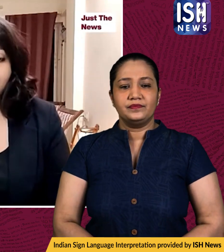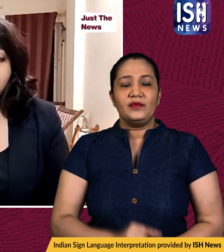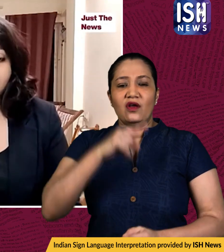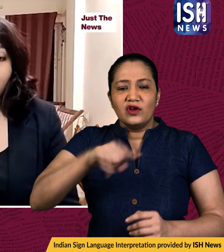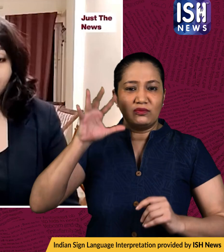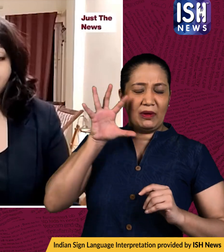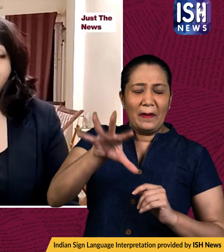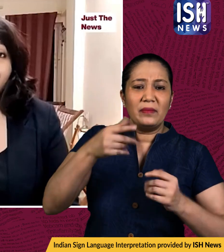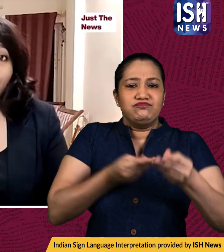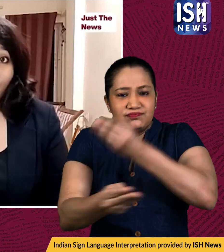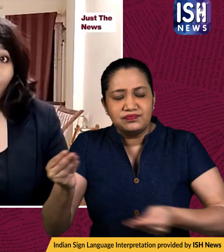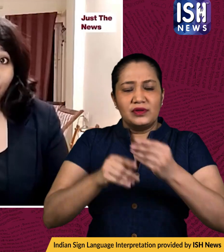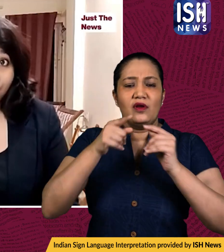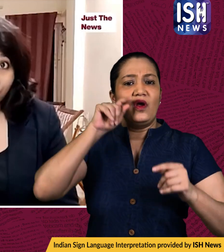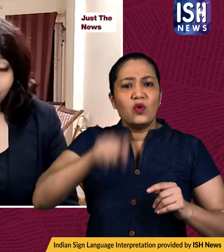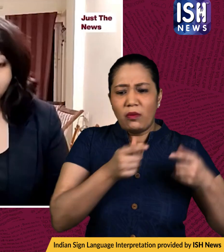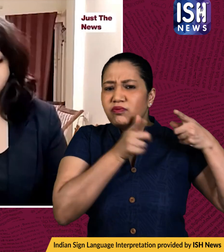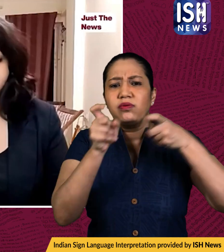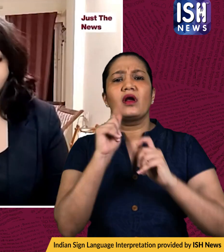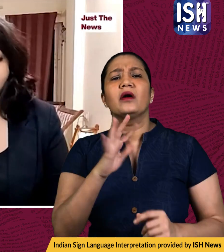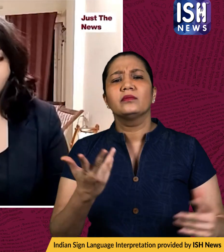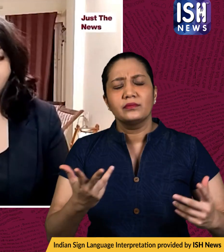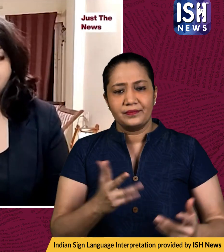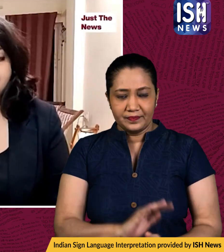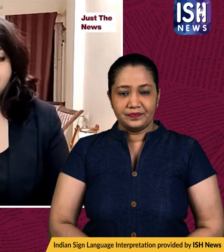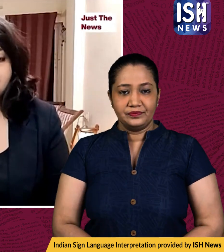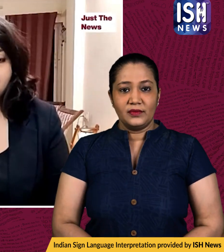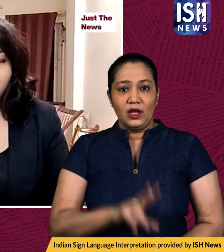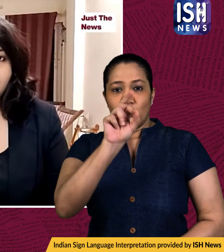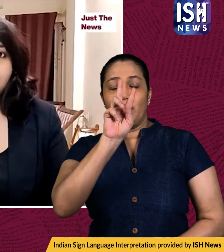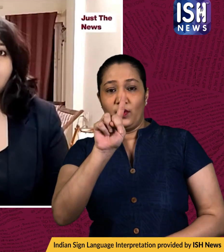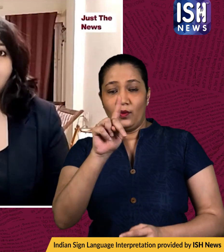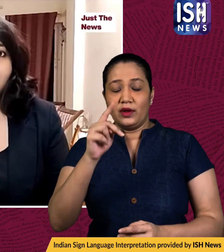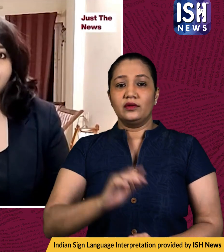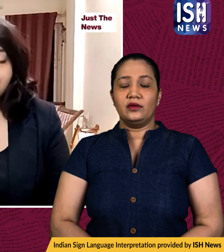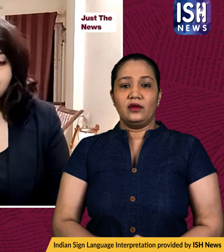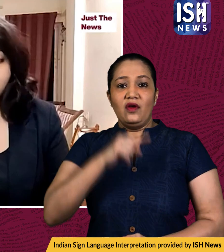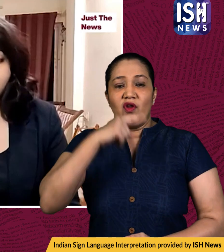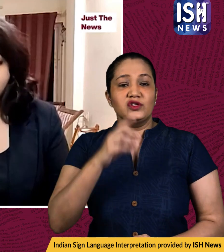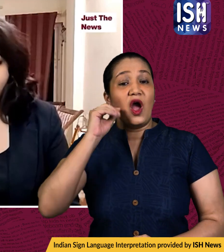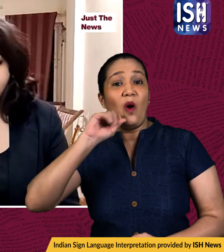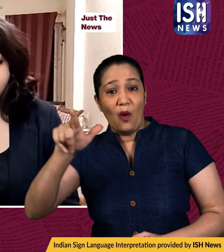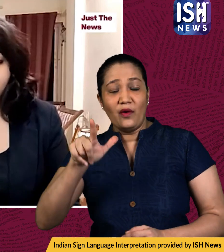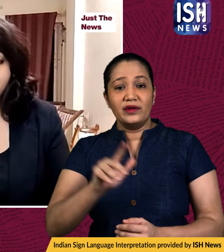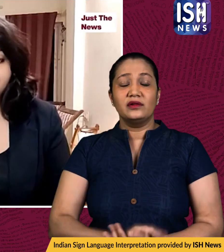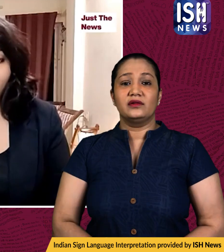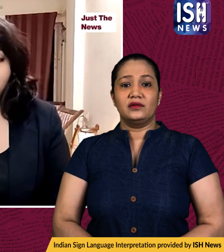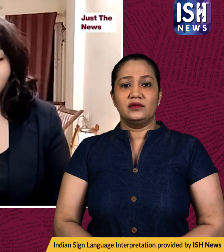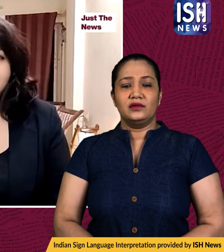russia's economy for its war on ukraine now in 2021 uh russian crude oil accounted for about